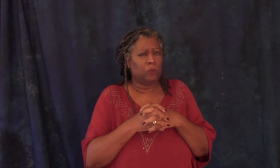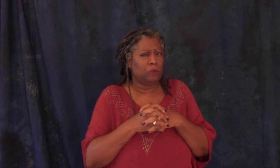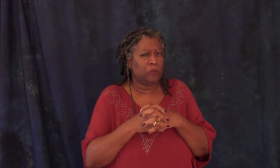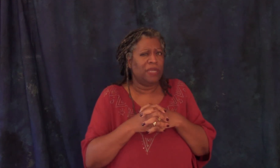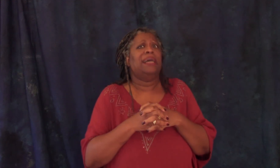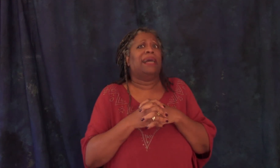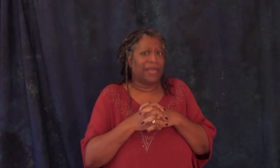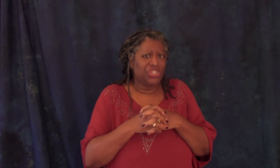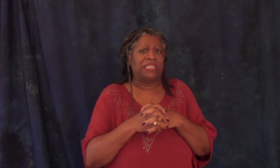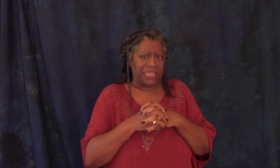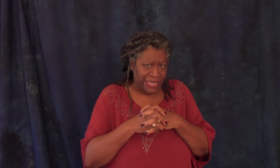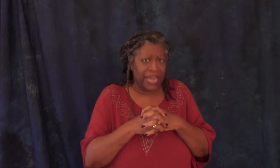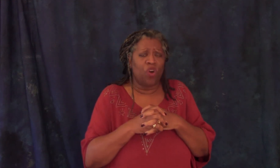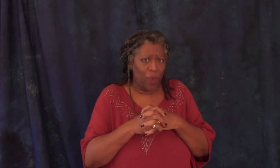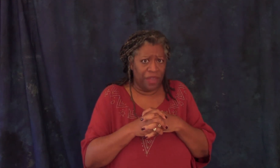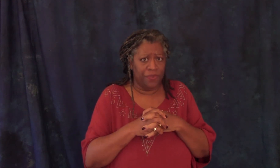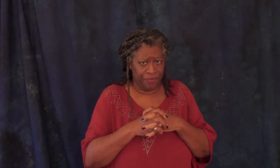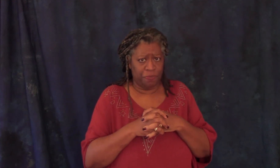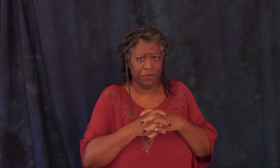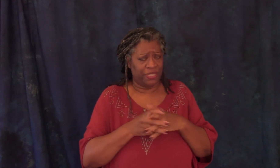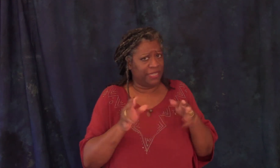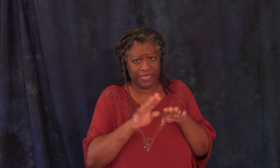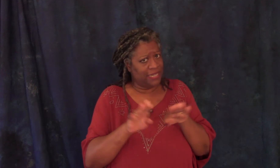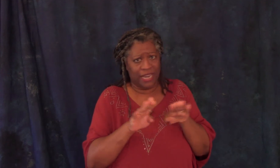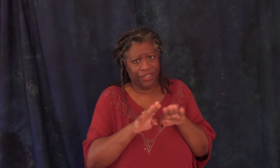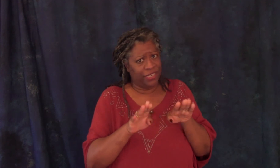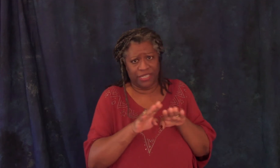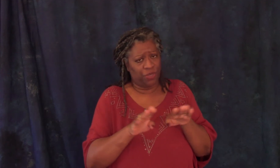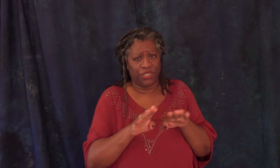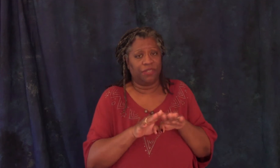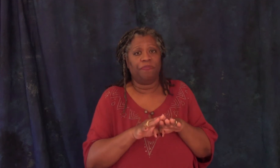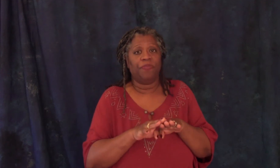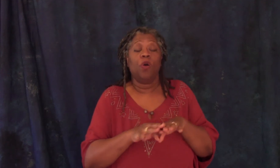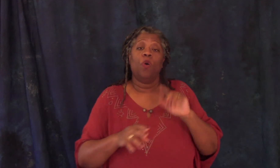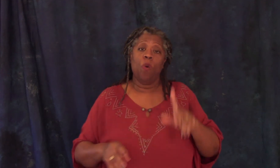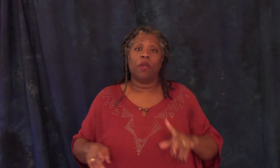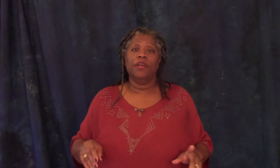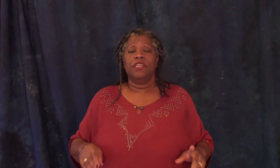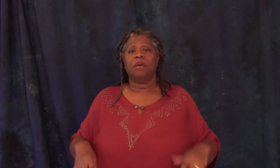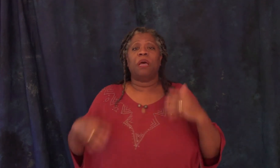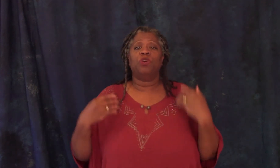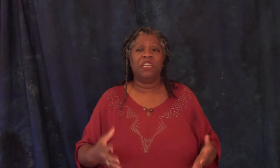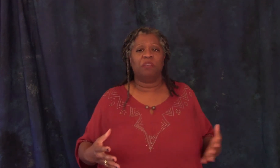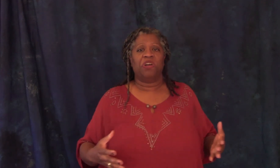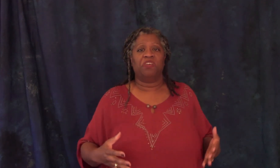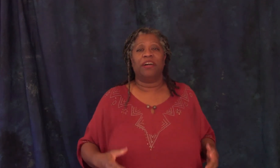I should stay away from this person this is not a good situation or sometimes you meet someone you're like